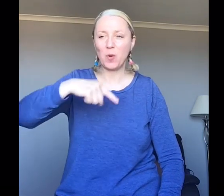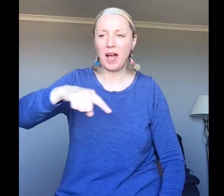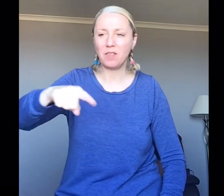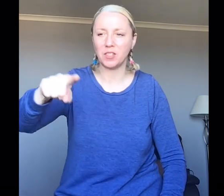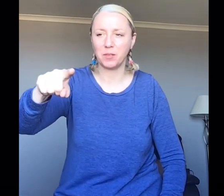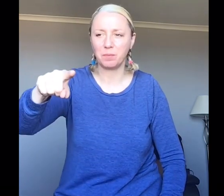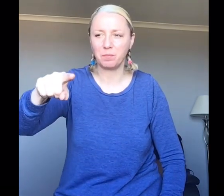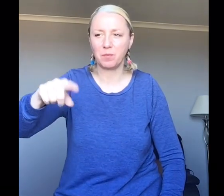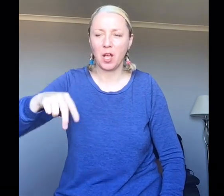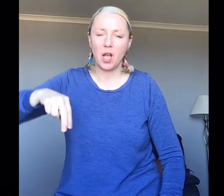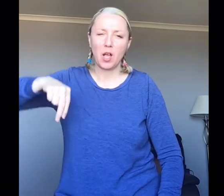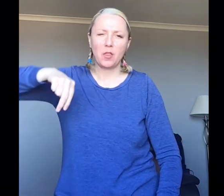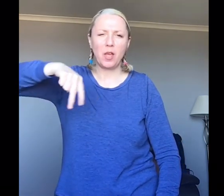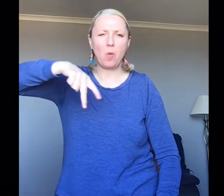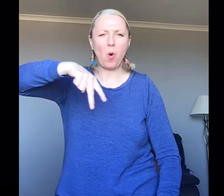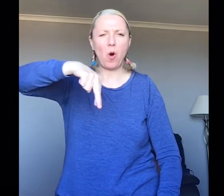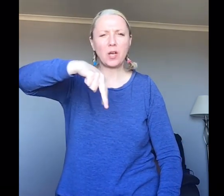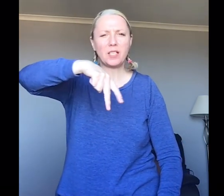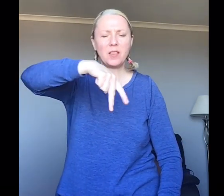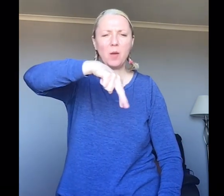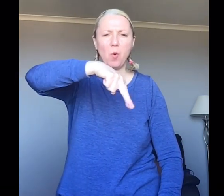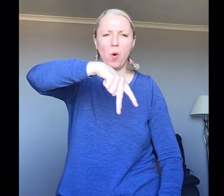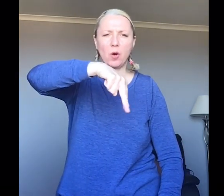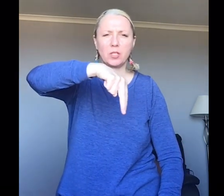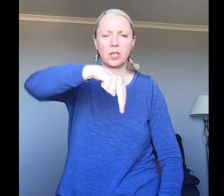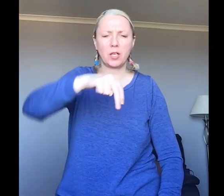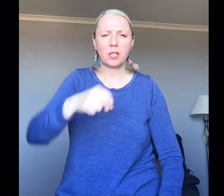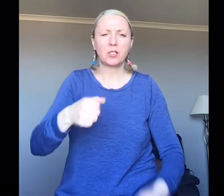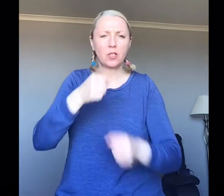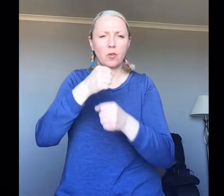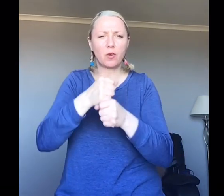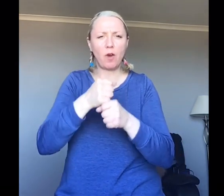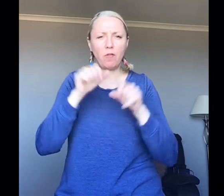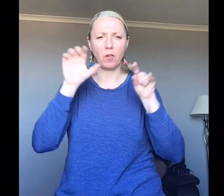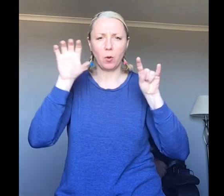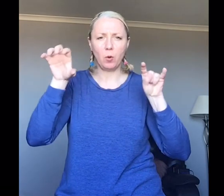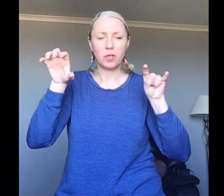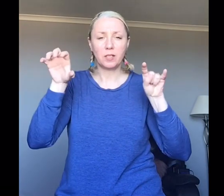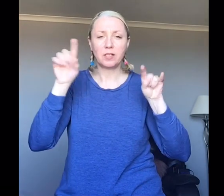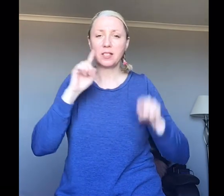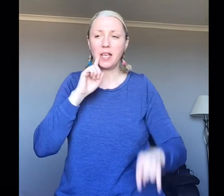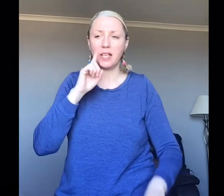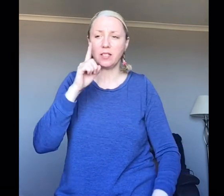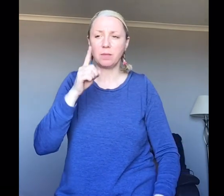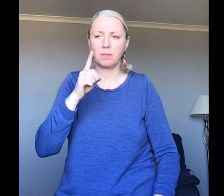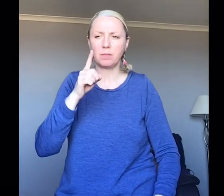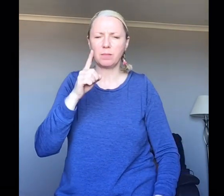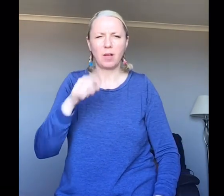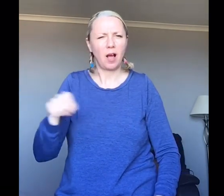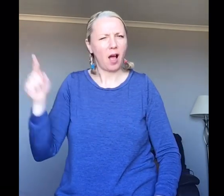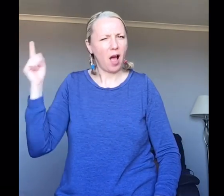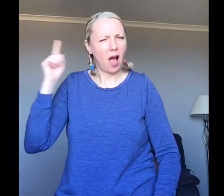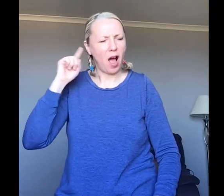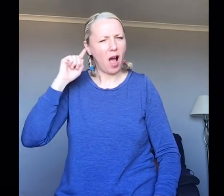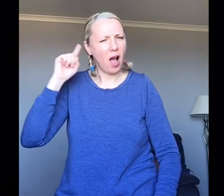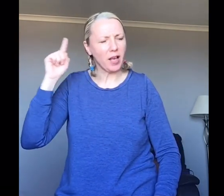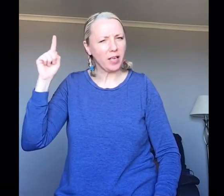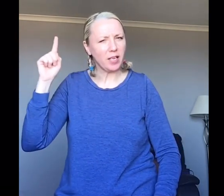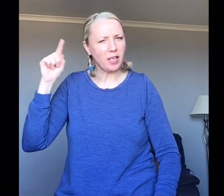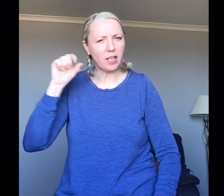after. They walked, and they walked, till the Gruffalo said. I hear